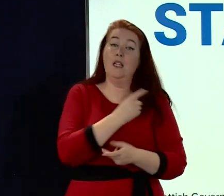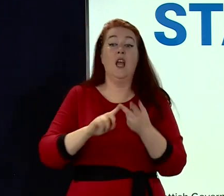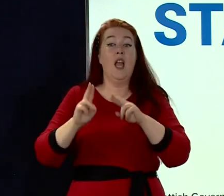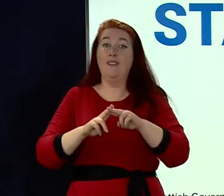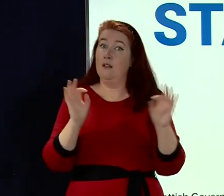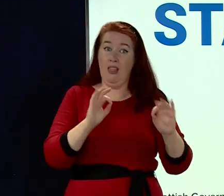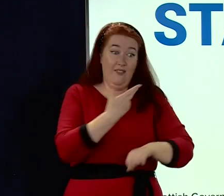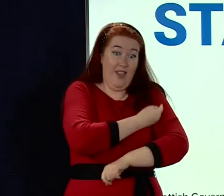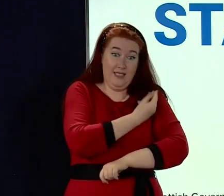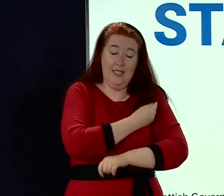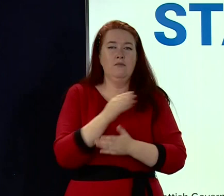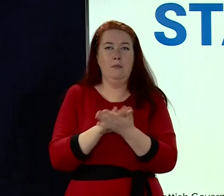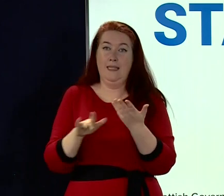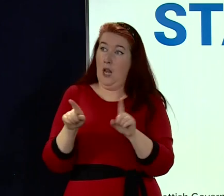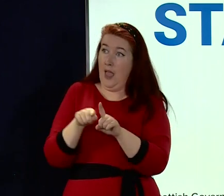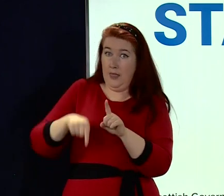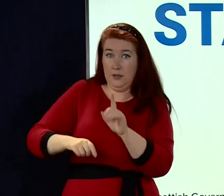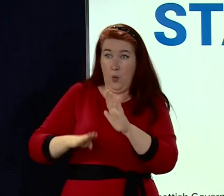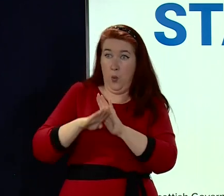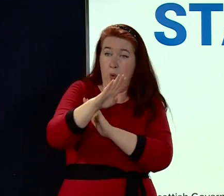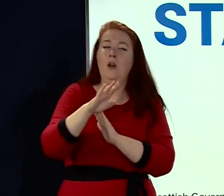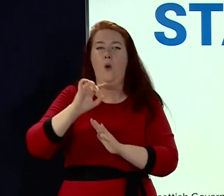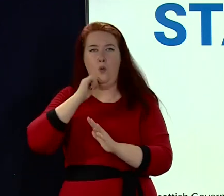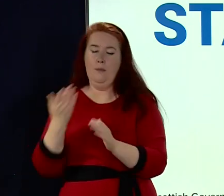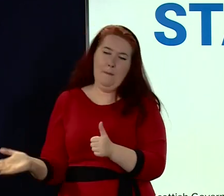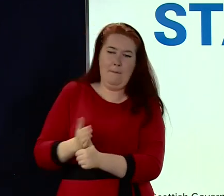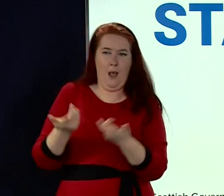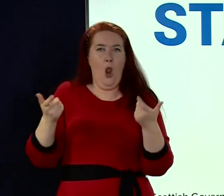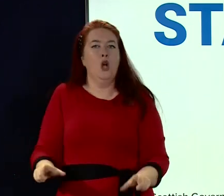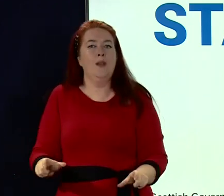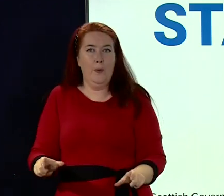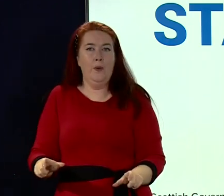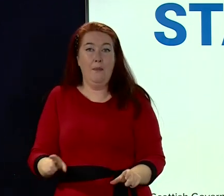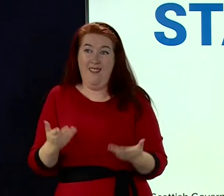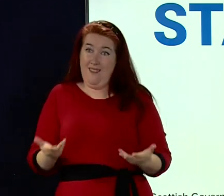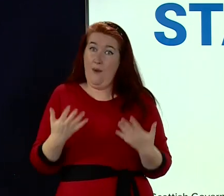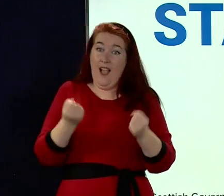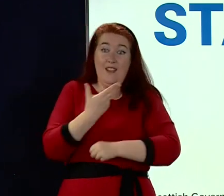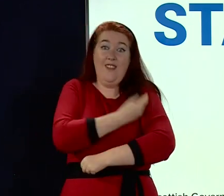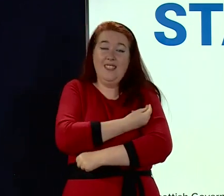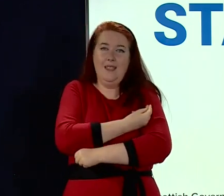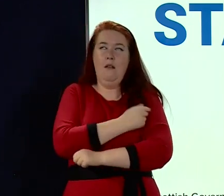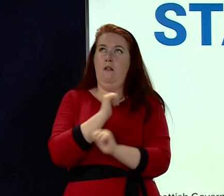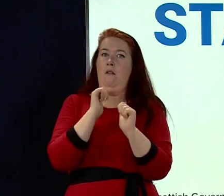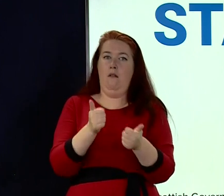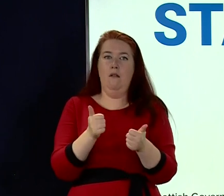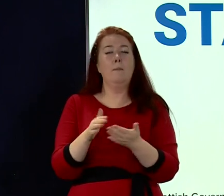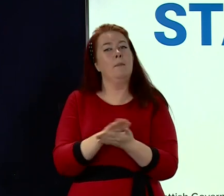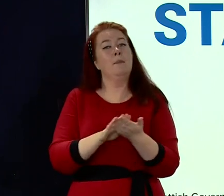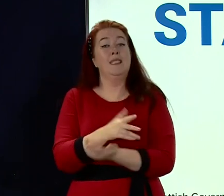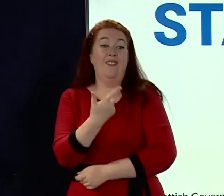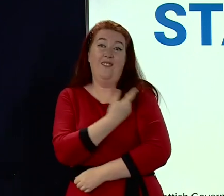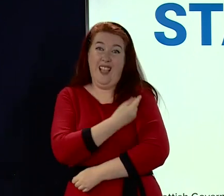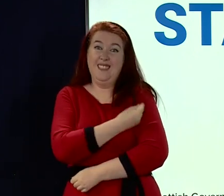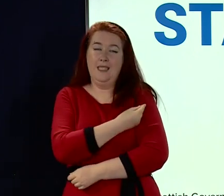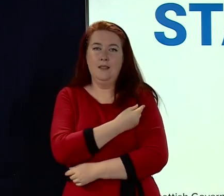at any earlier stage in this pandemic. But now, and this is the positive thing about vaccination, the vaccines are doing much of